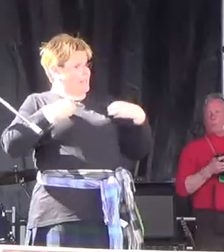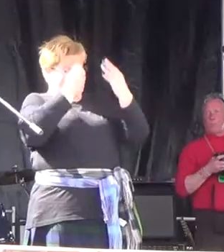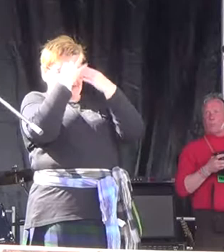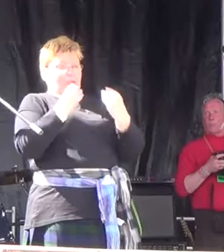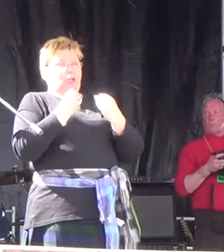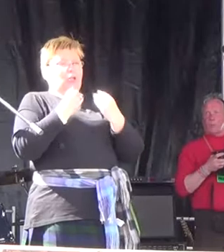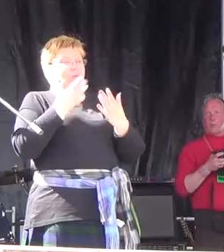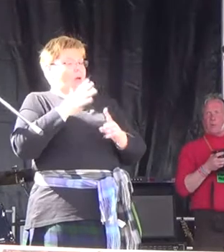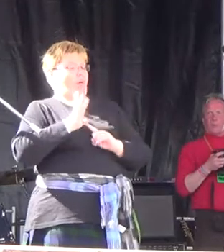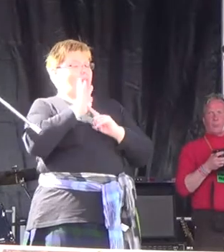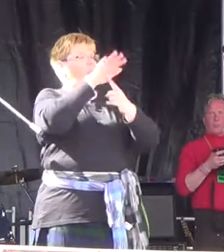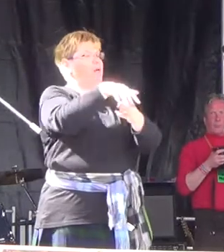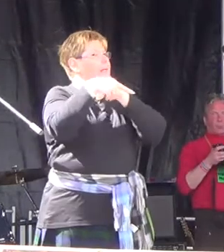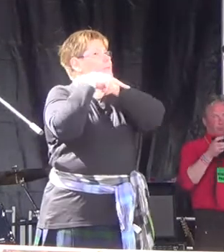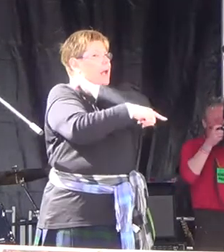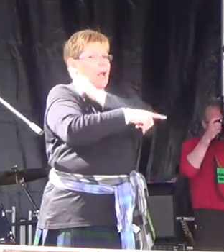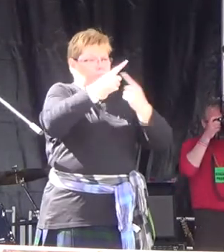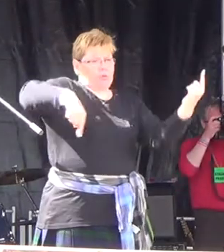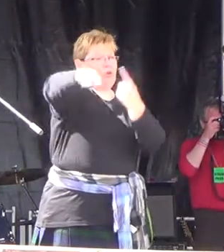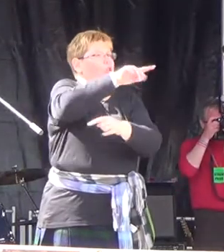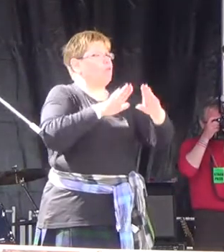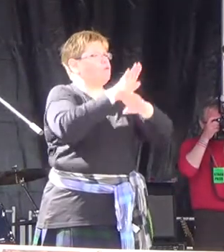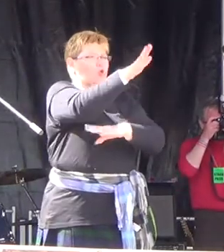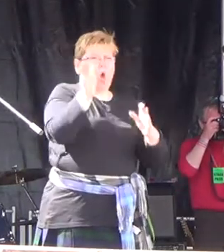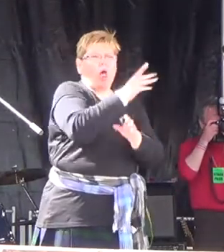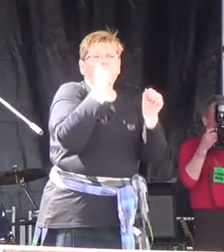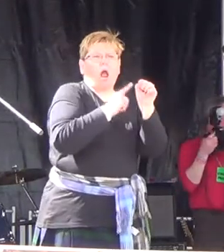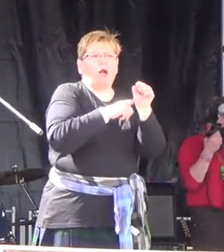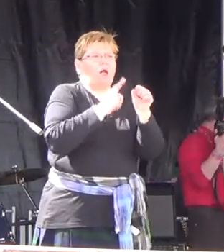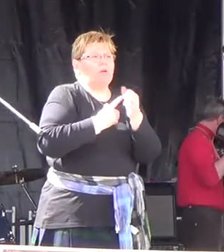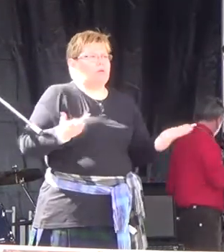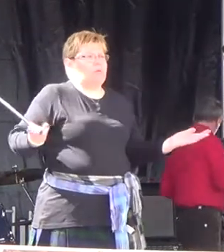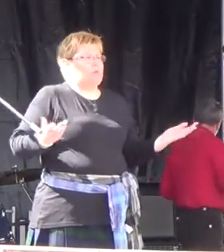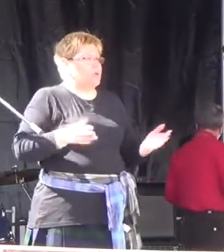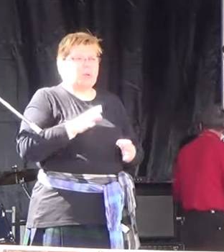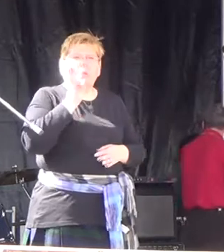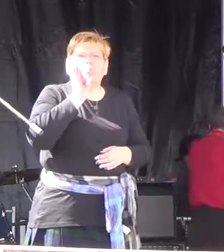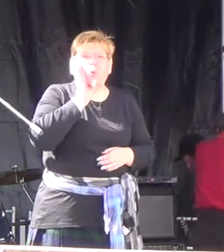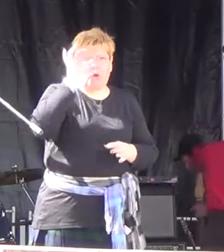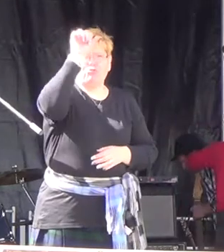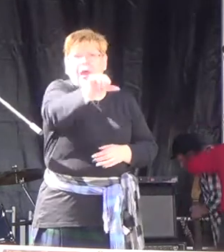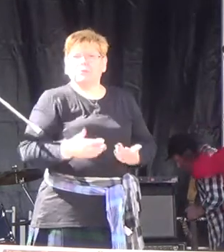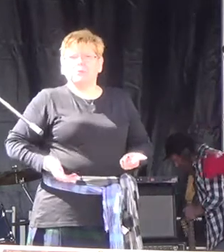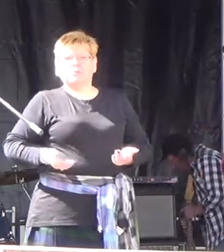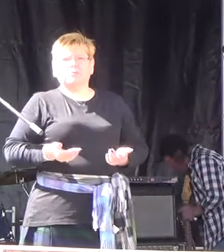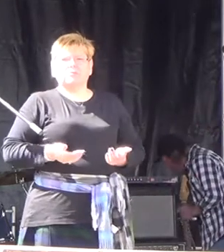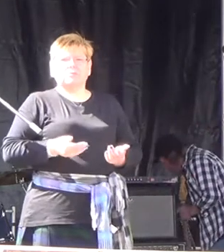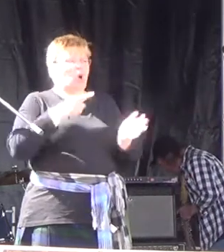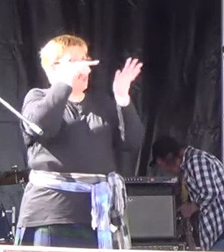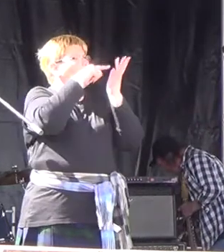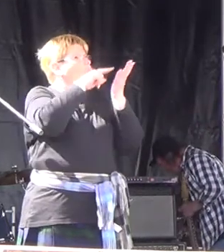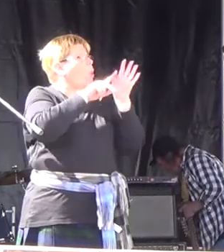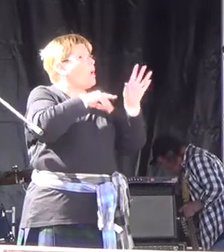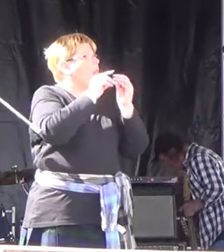massive debts on the future of our country. All those young people. Boo! right. And then Tony